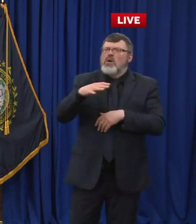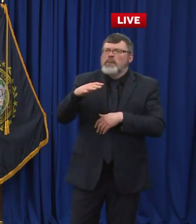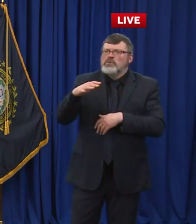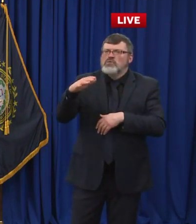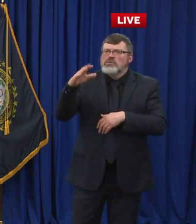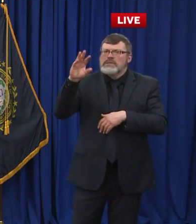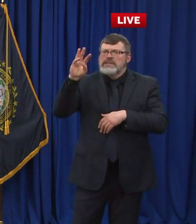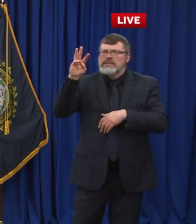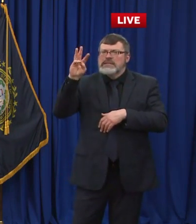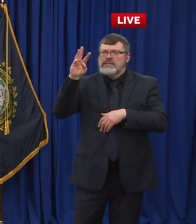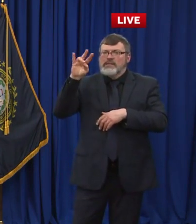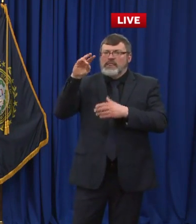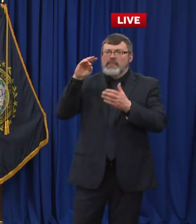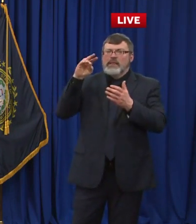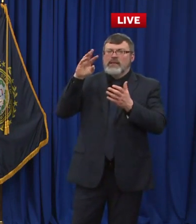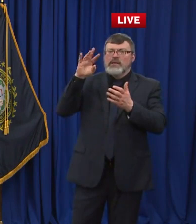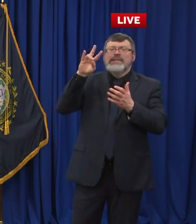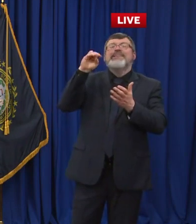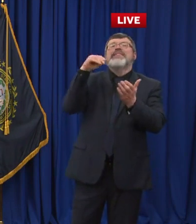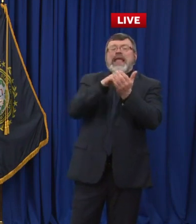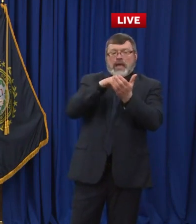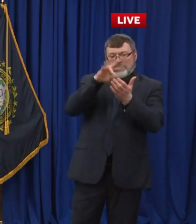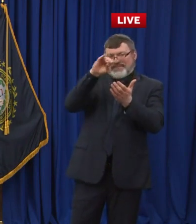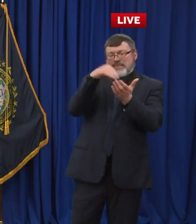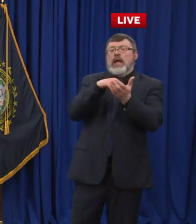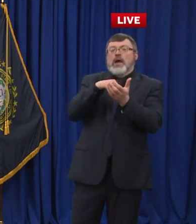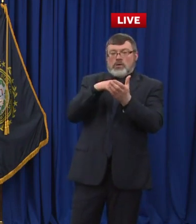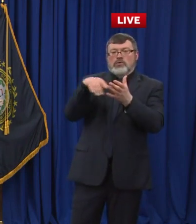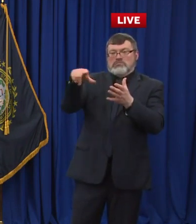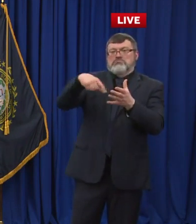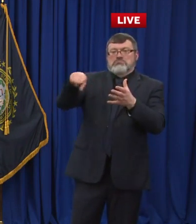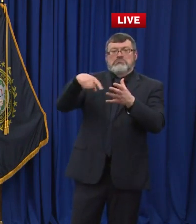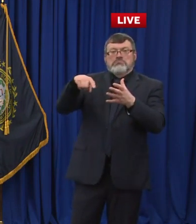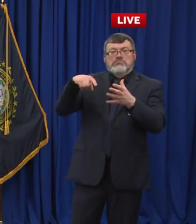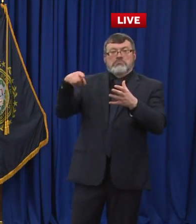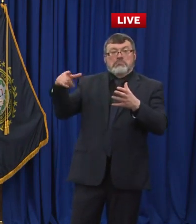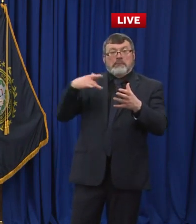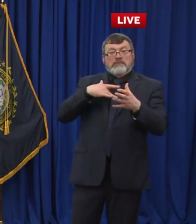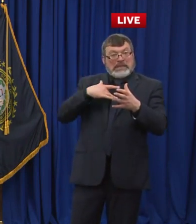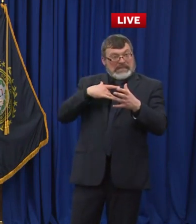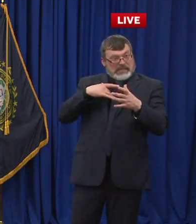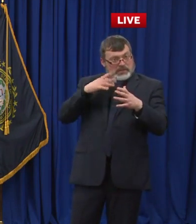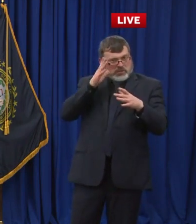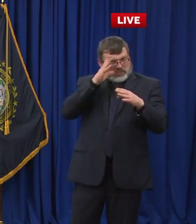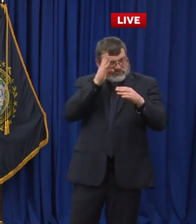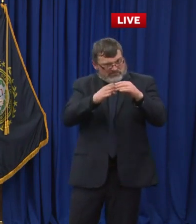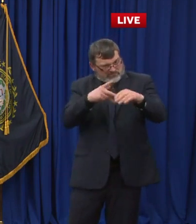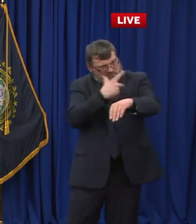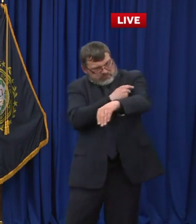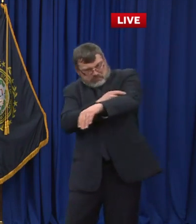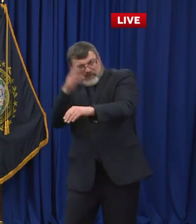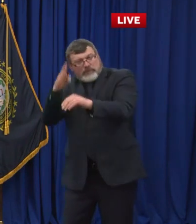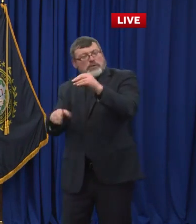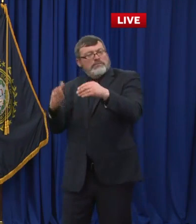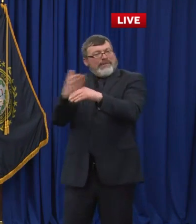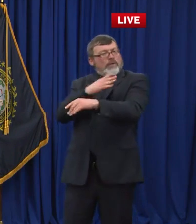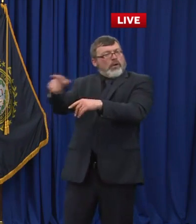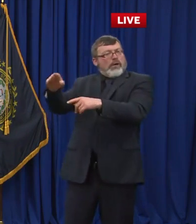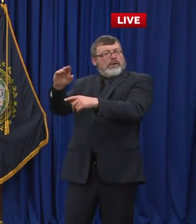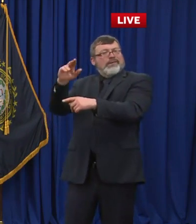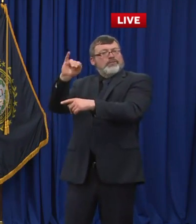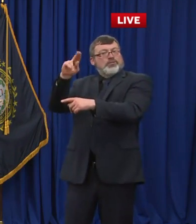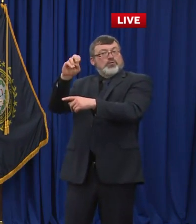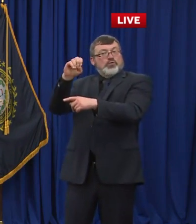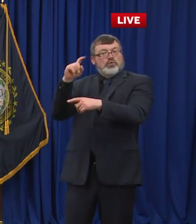year? Oh, yes, absolutely. No, I mean, I think we could probably do it in a few weeks, a month, something like that. Yeah, maybe. I mean, that's why I kind of put the the rough April